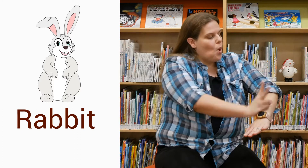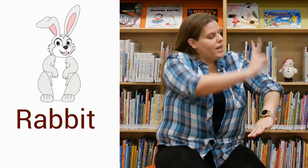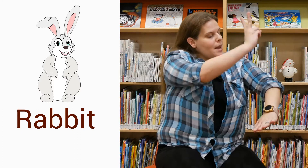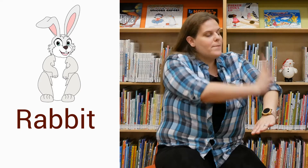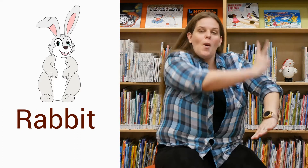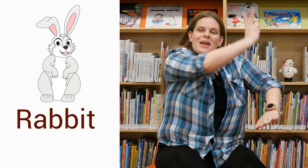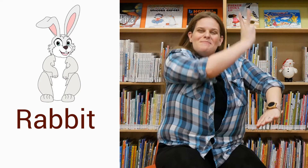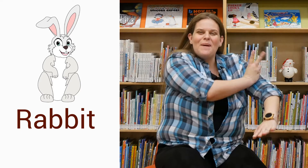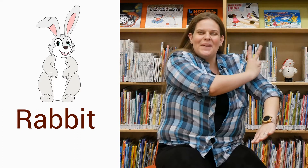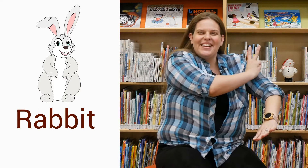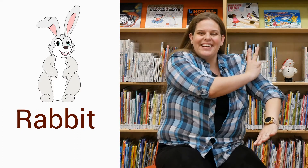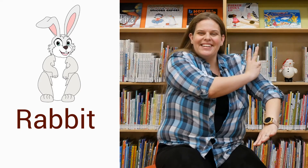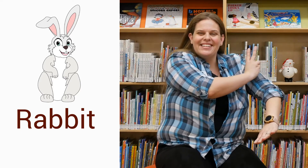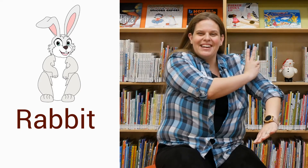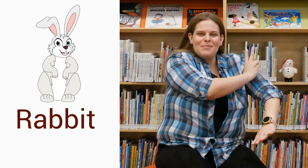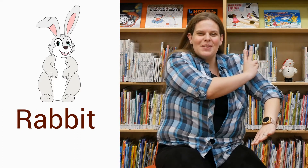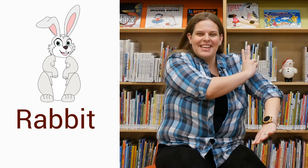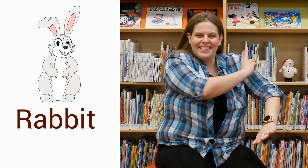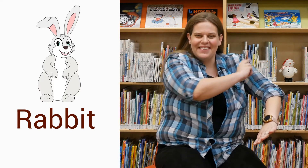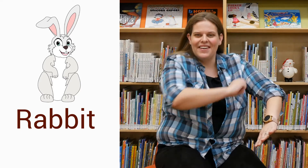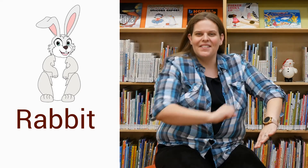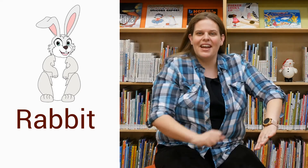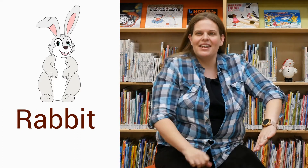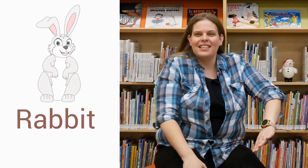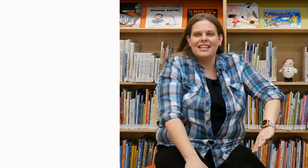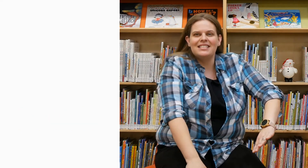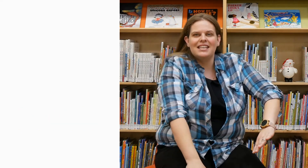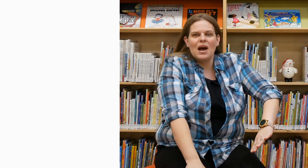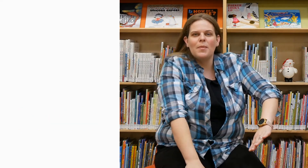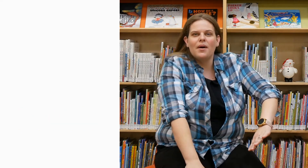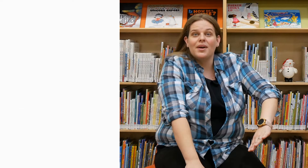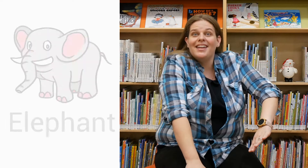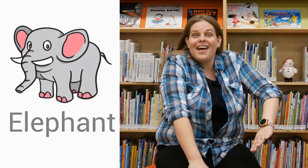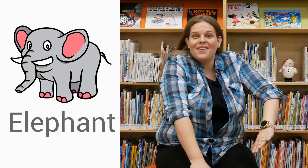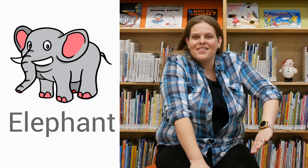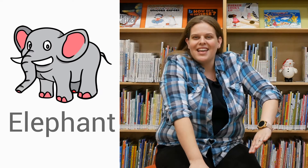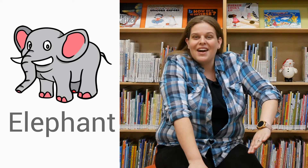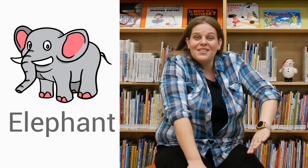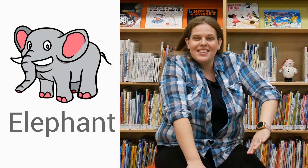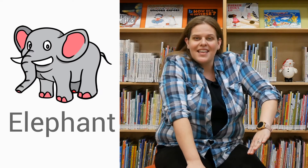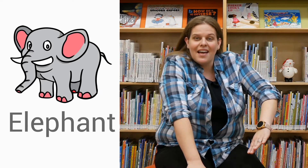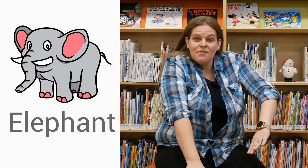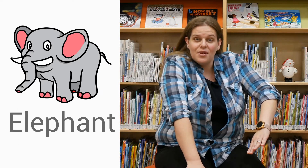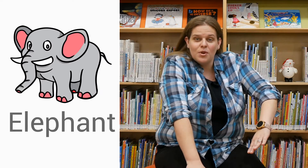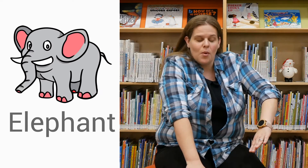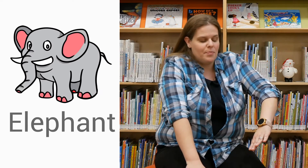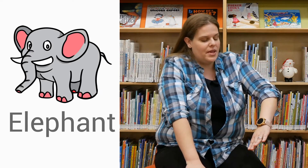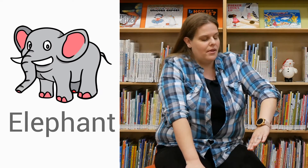Boing, boing, boing. Up a hill. All right. Let's see. How about an elephant? How do you think the elephant would go up the hill?